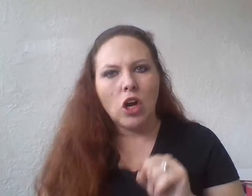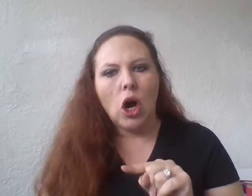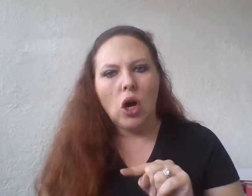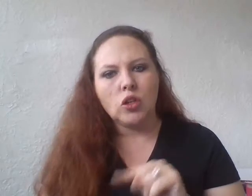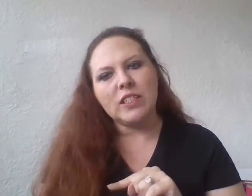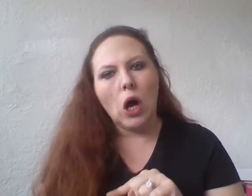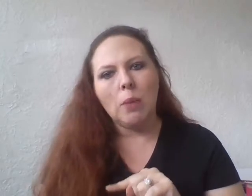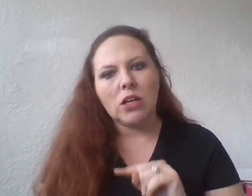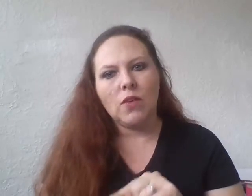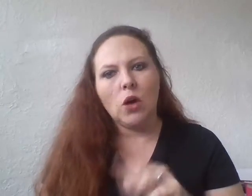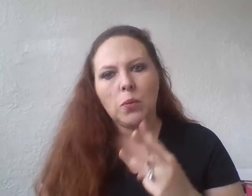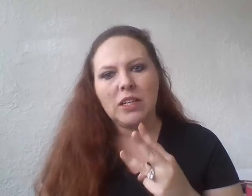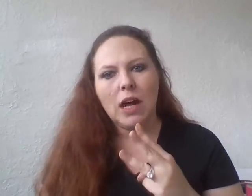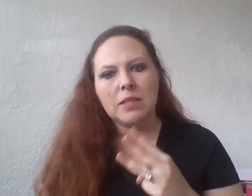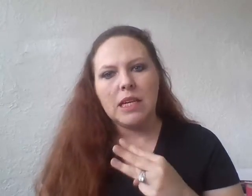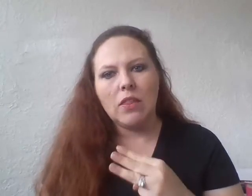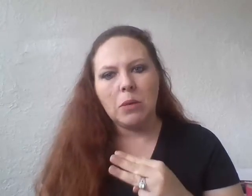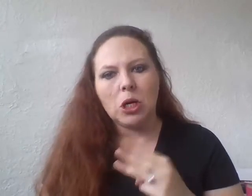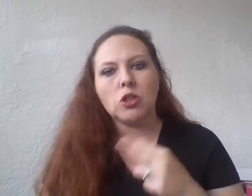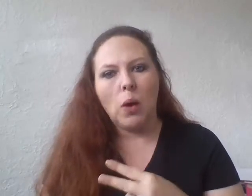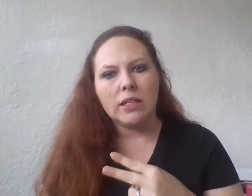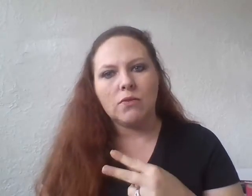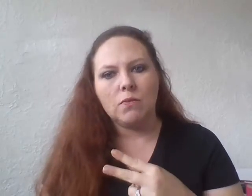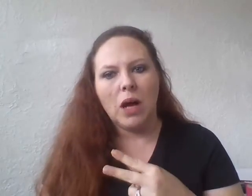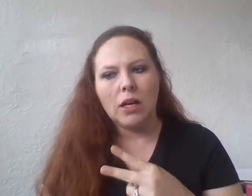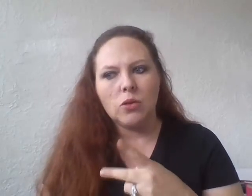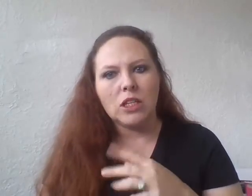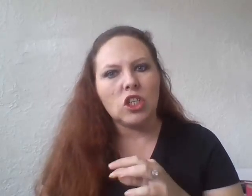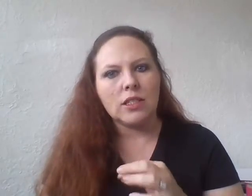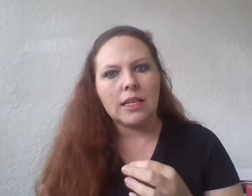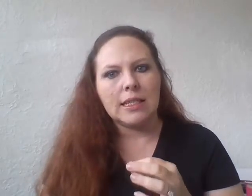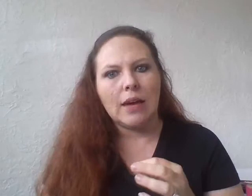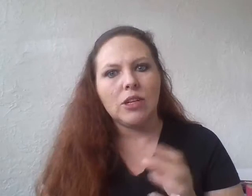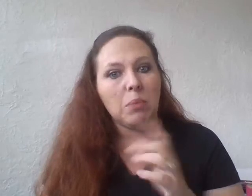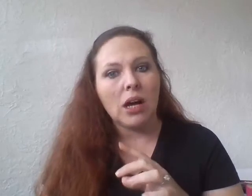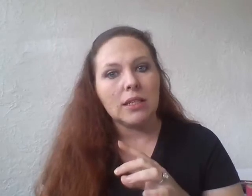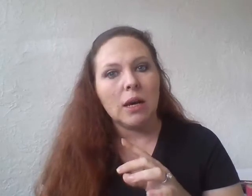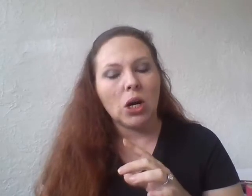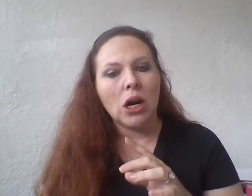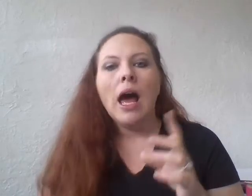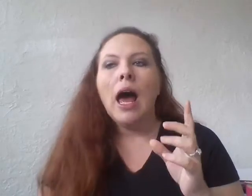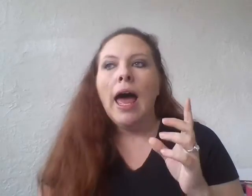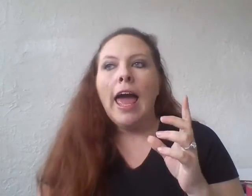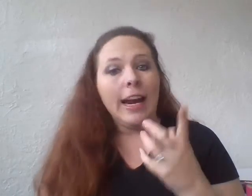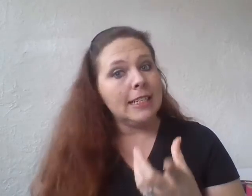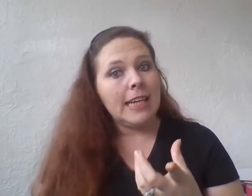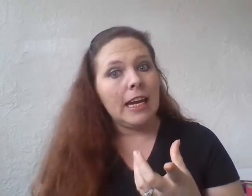called Teresa Hallbach's phone three times the day of the murder, twice, uh, using star 67 to block his number. And I stated,